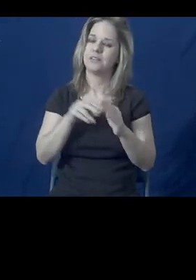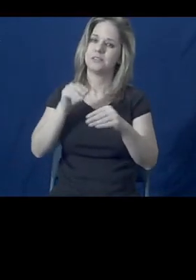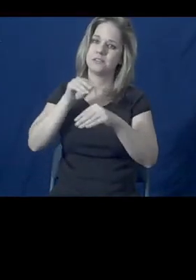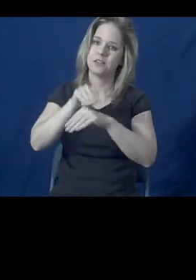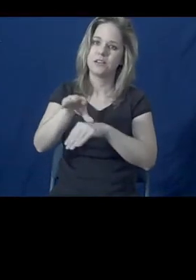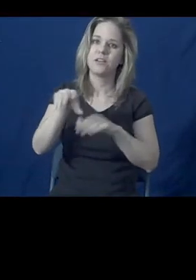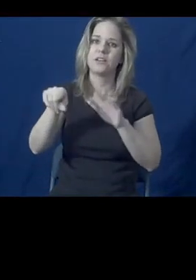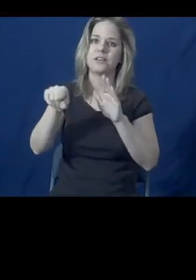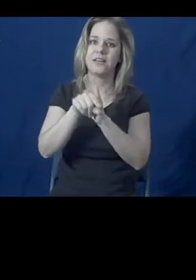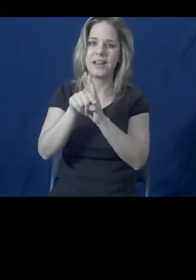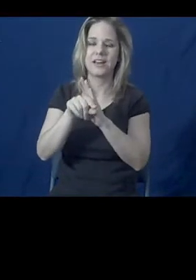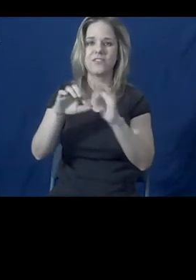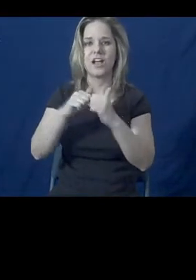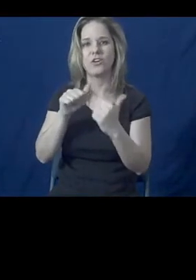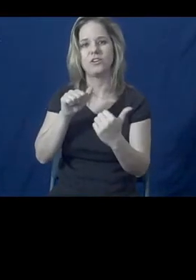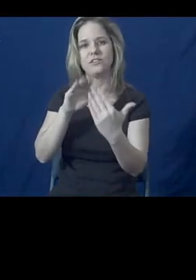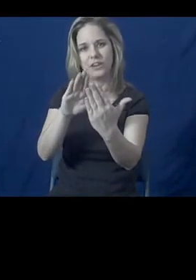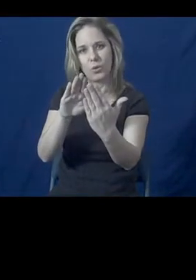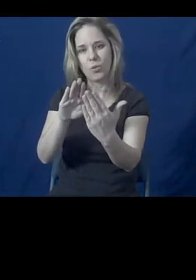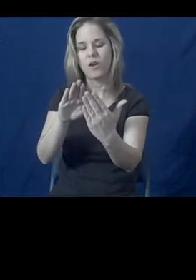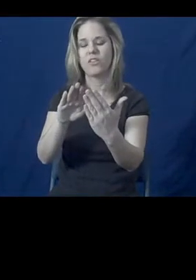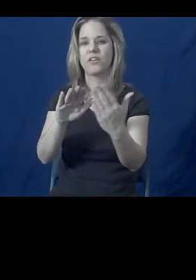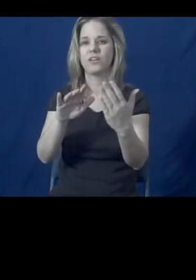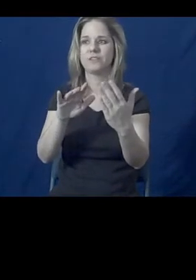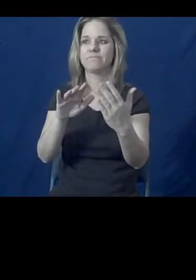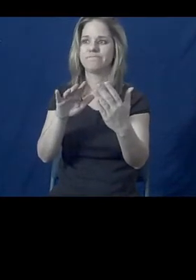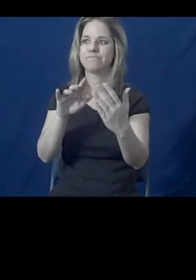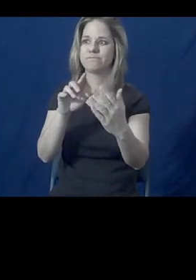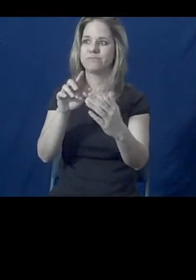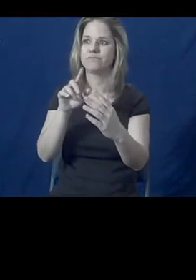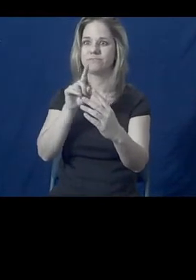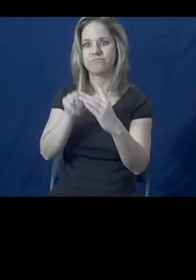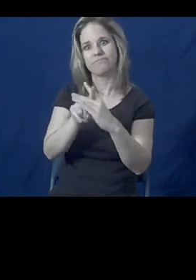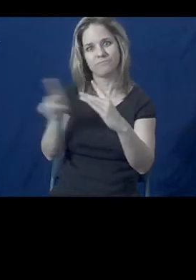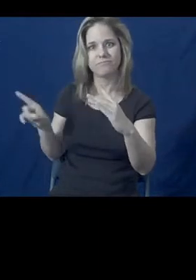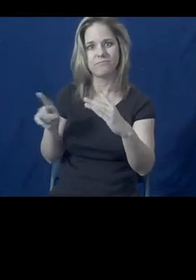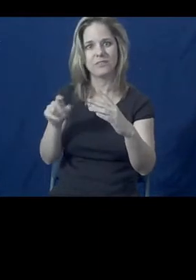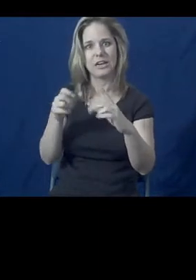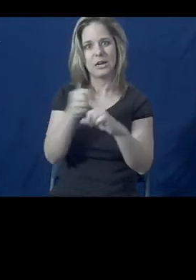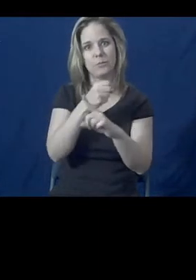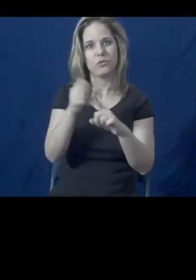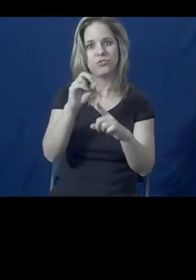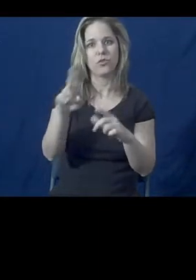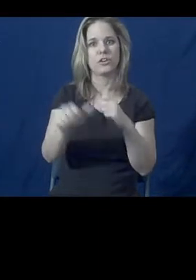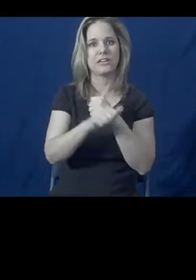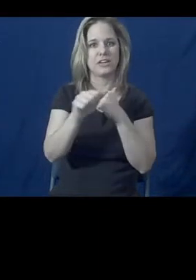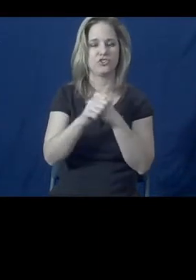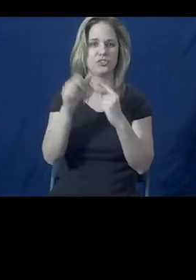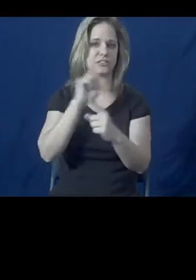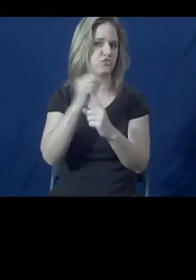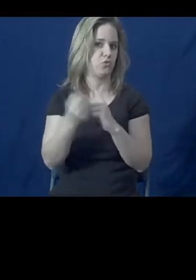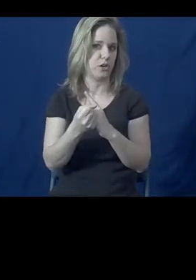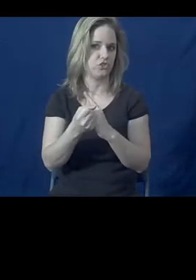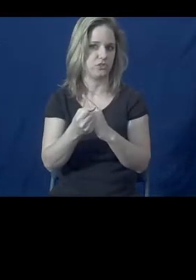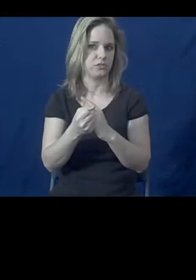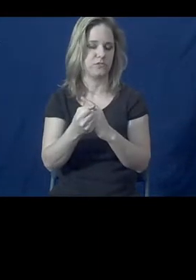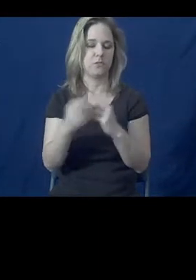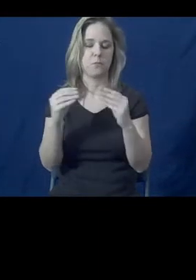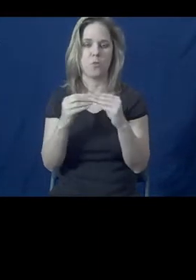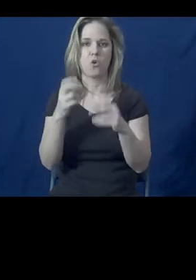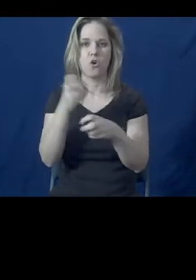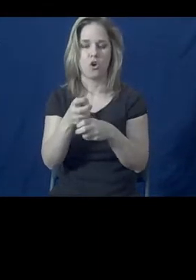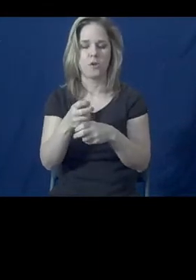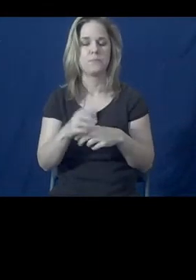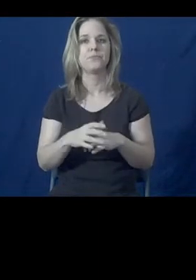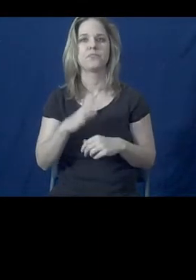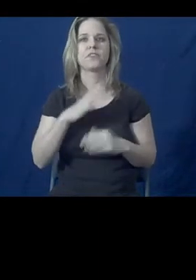deal with and, you know, get themselves out of an abusive or a dangerous situation. Go